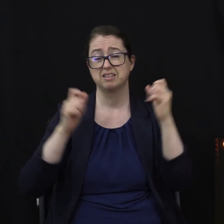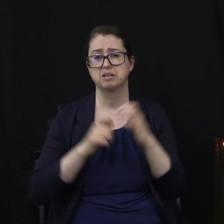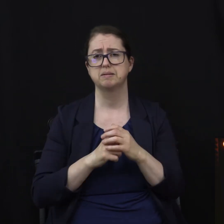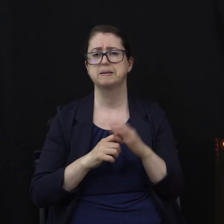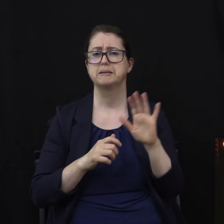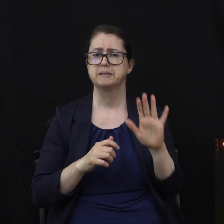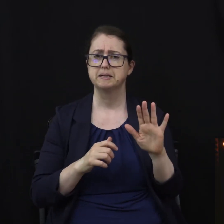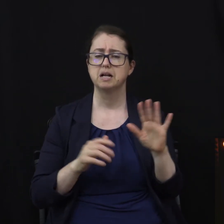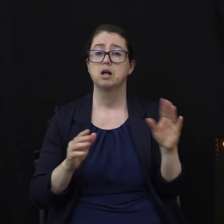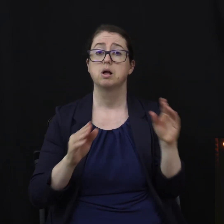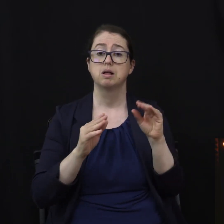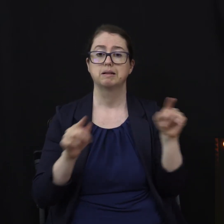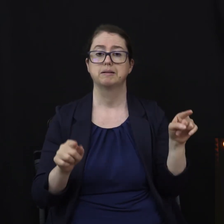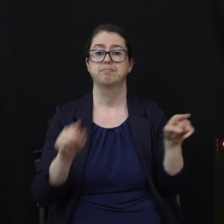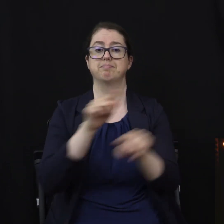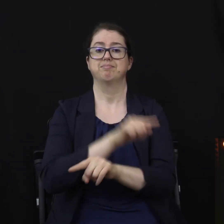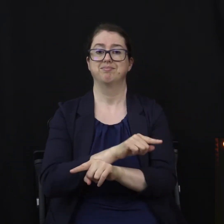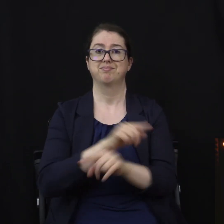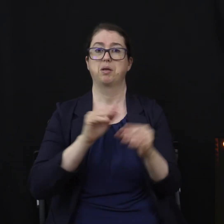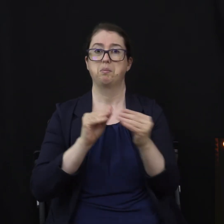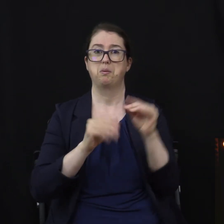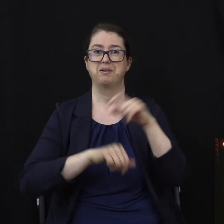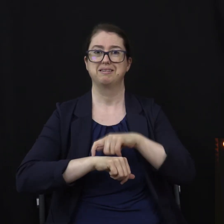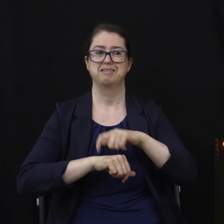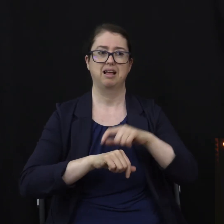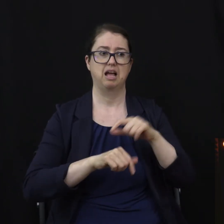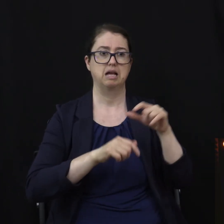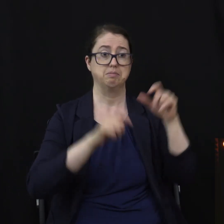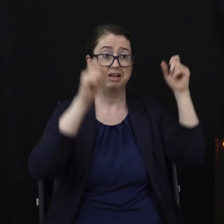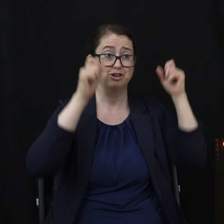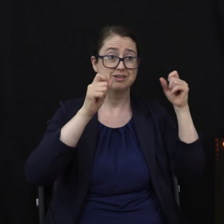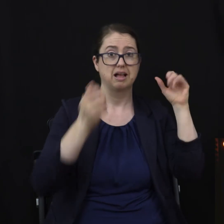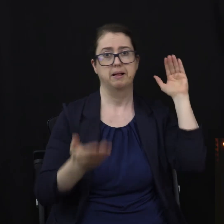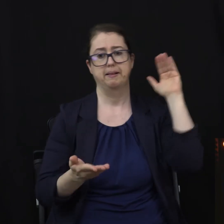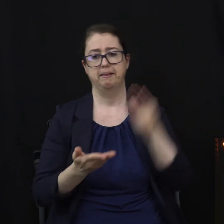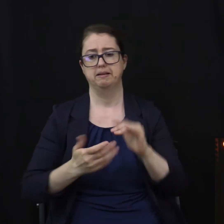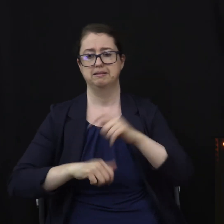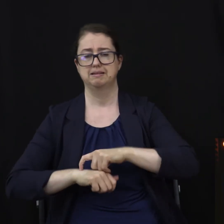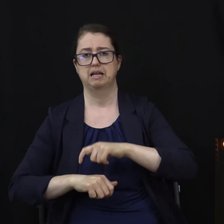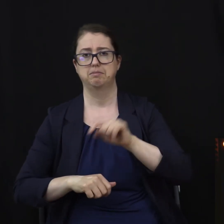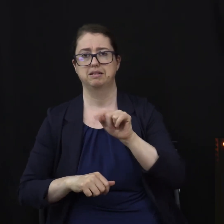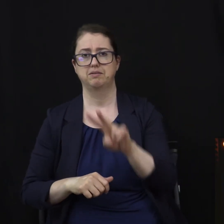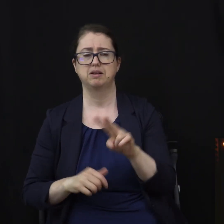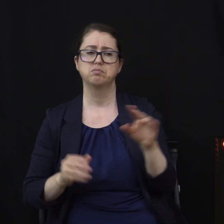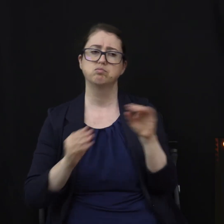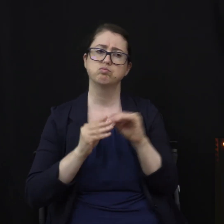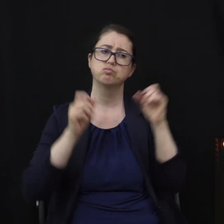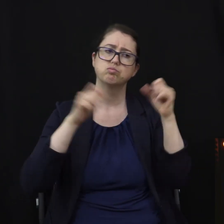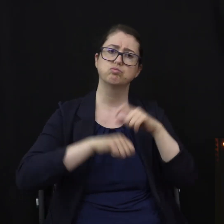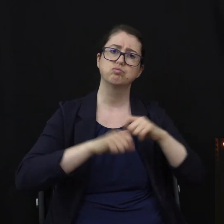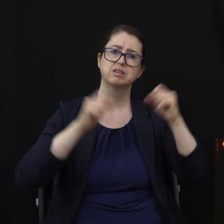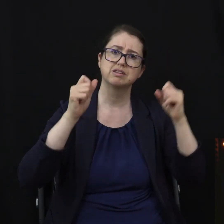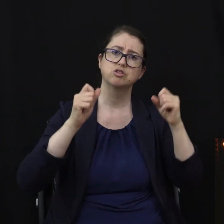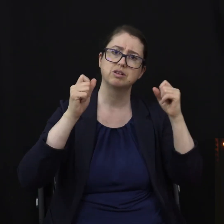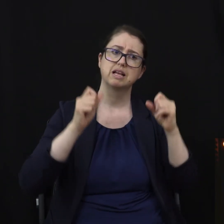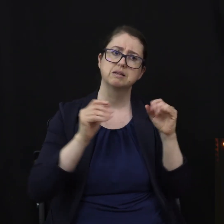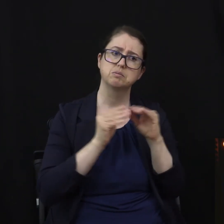time away from TV and more time exercising. Now, maybe you're wondering, well, how can I burn